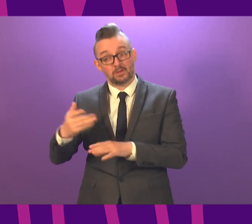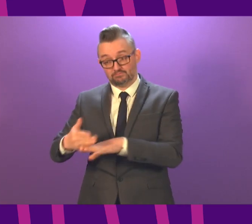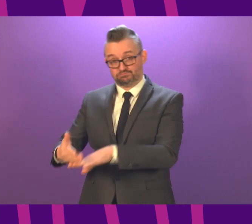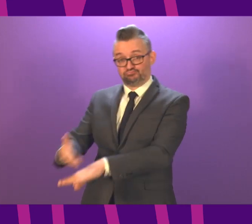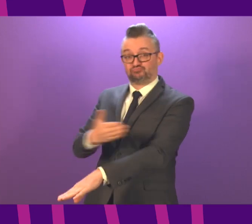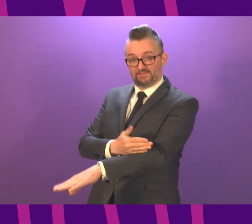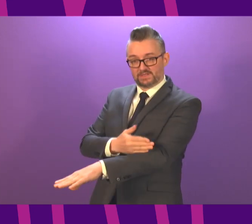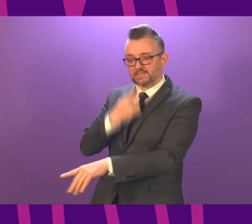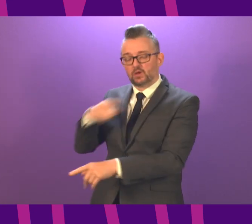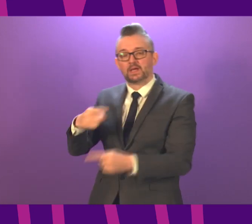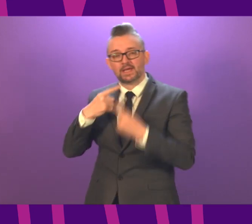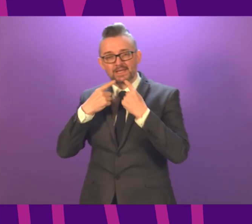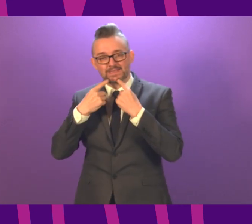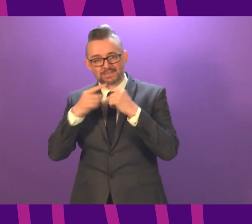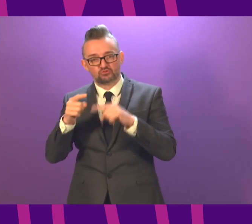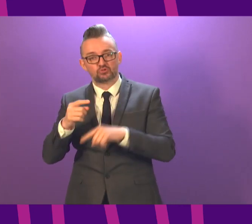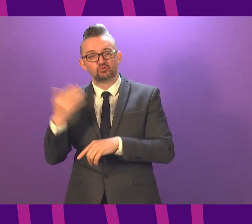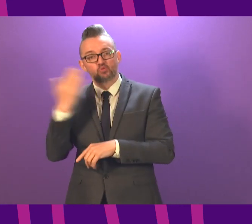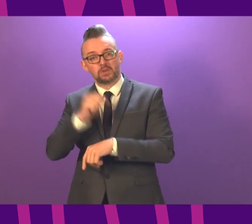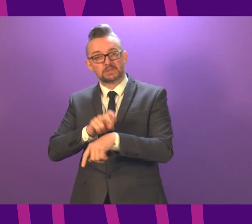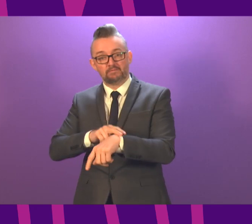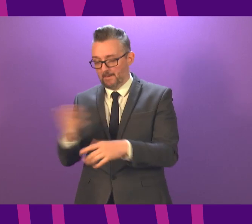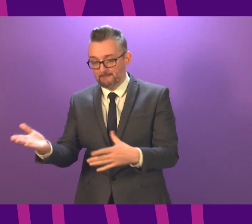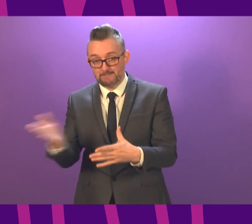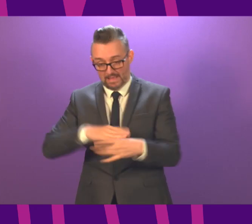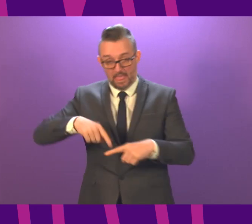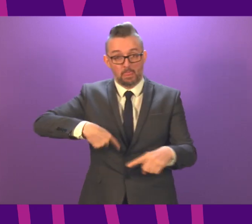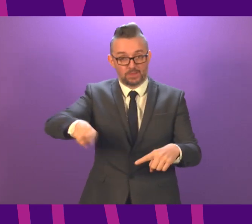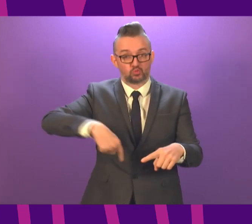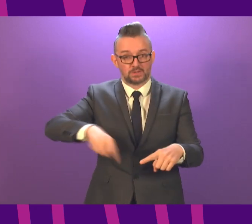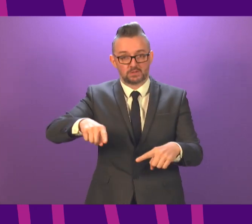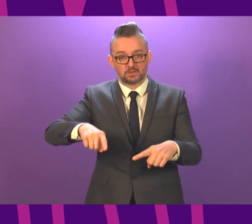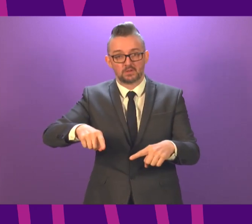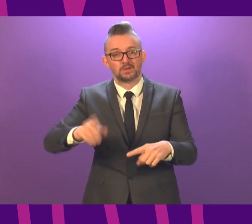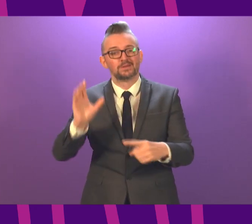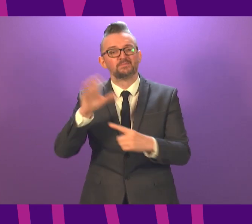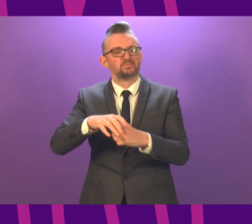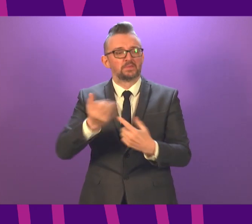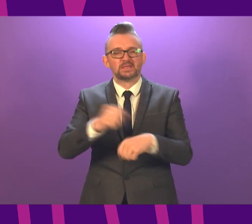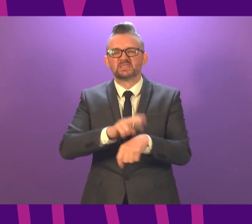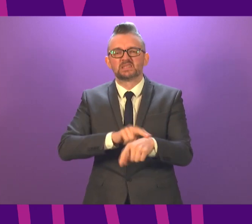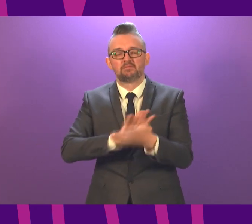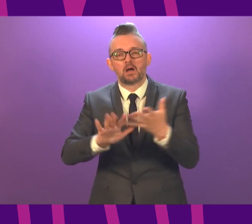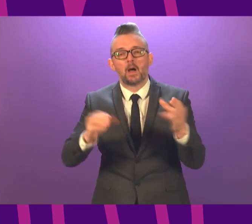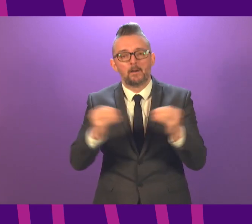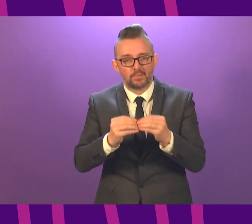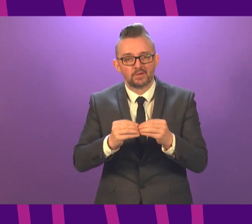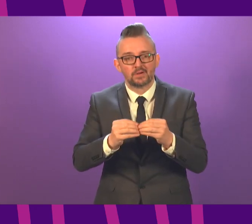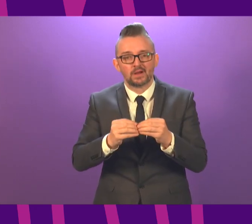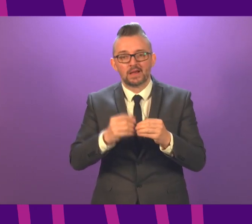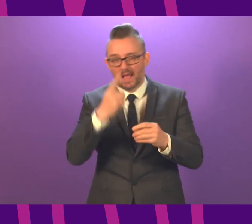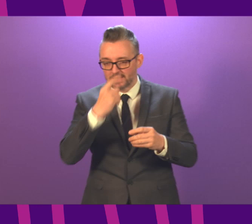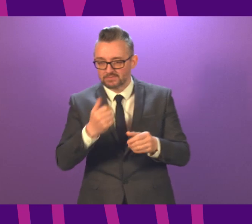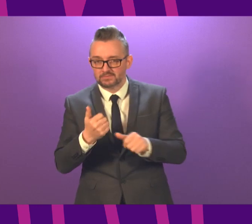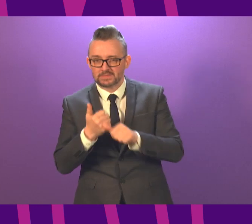announced did include teachers and school staff returning to school this week to staff hubs and to lead remote learning for other